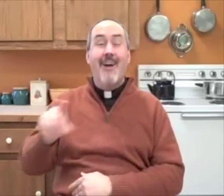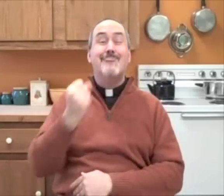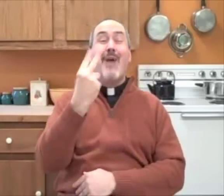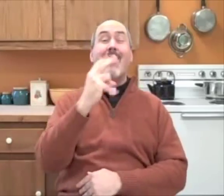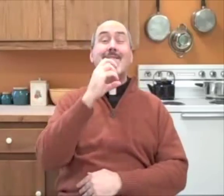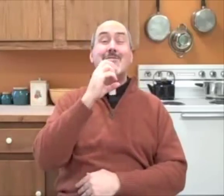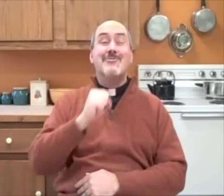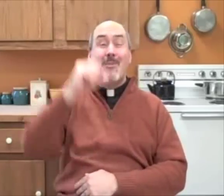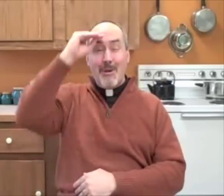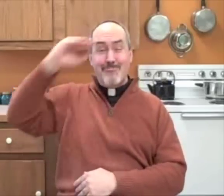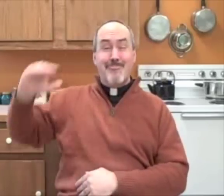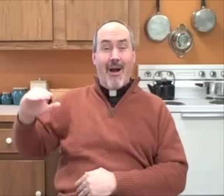in size.